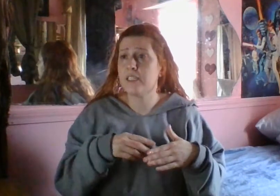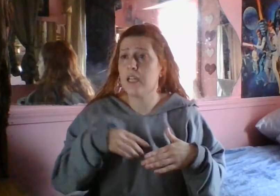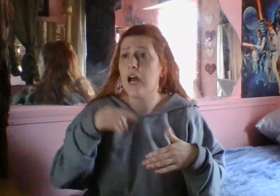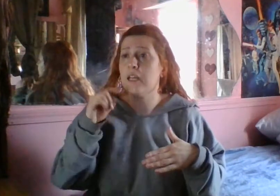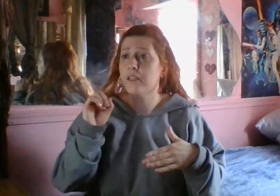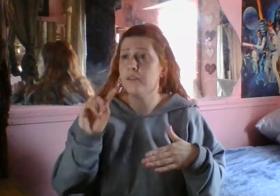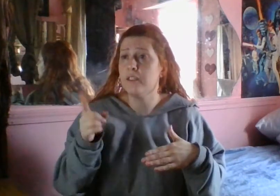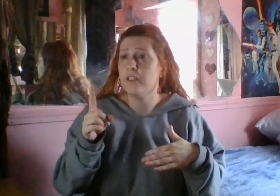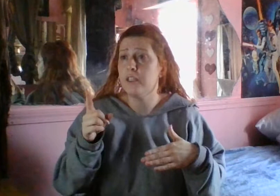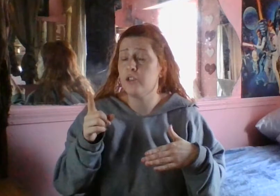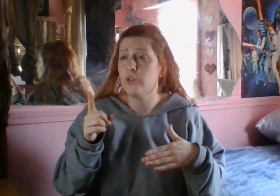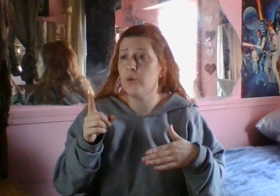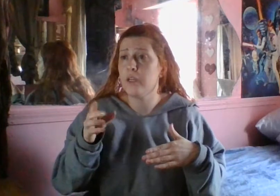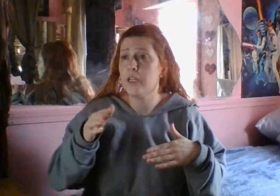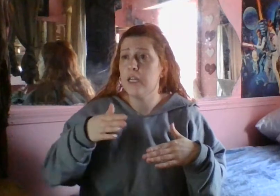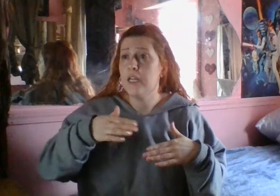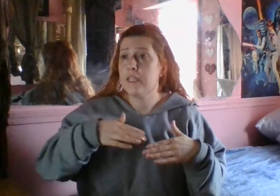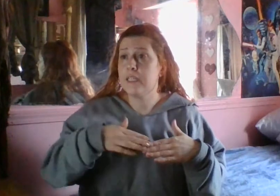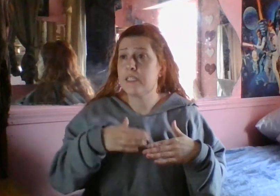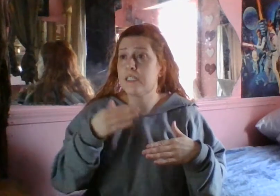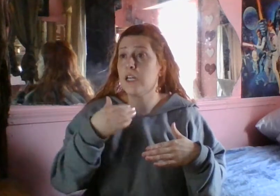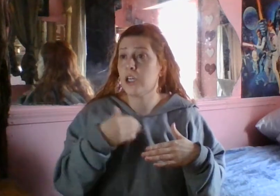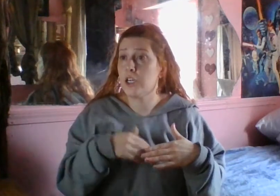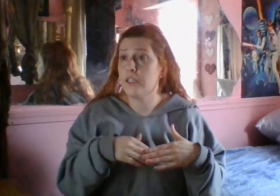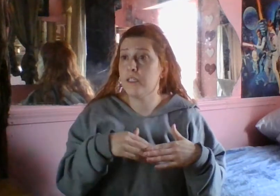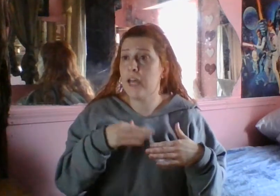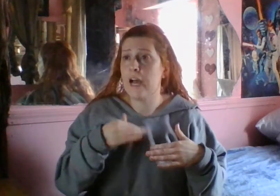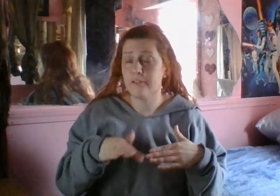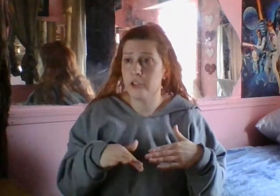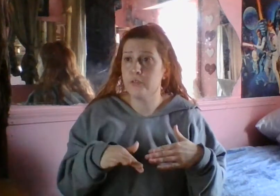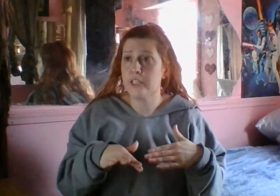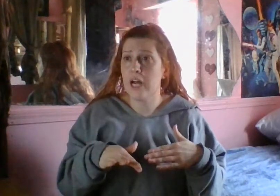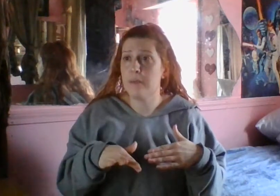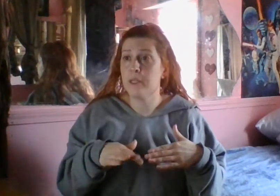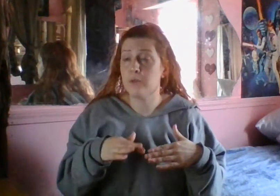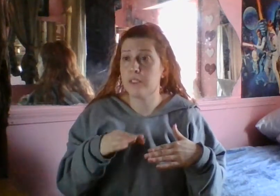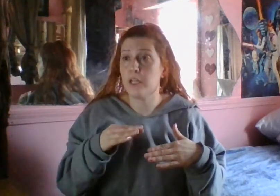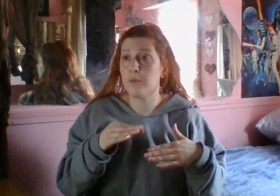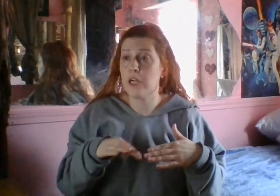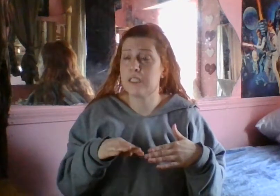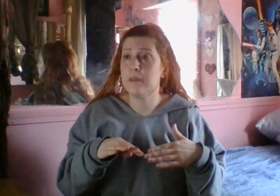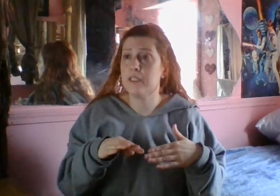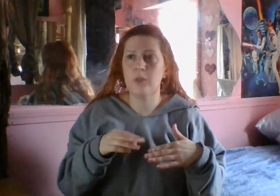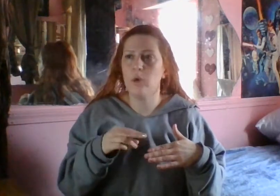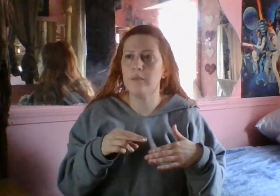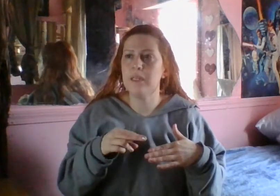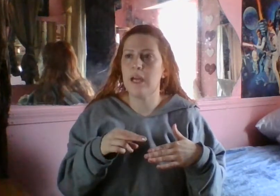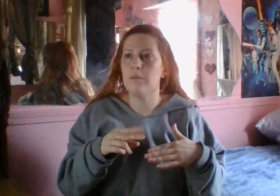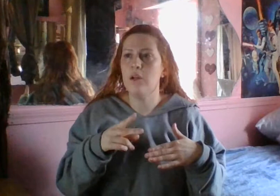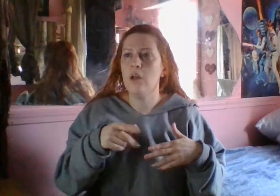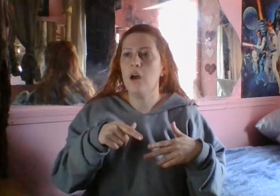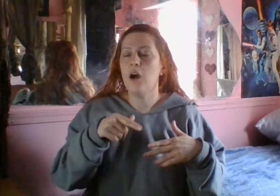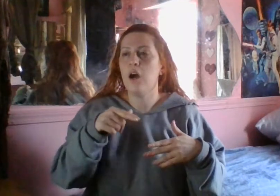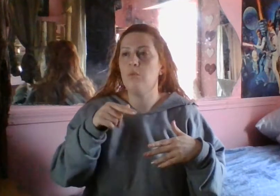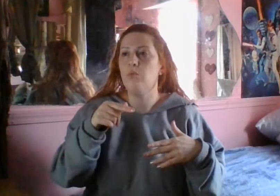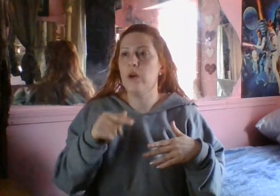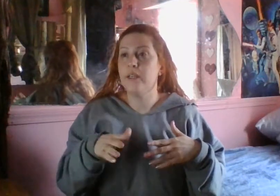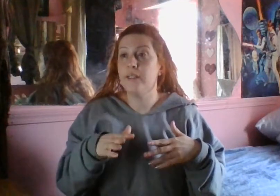I live in New York. This occurred in the afternoon time. It was approximately 1 p.m. Um, when,